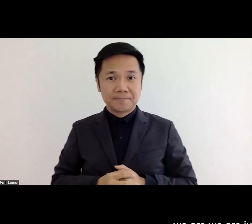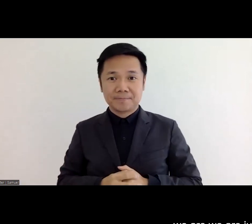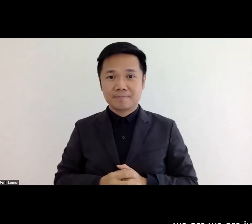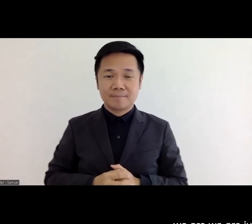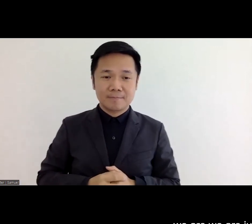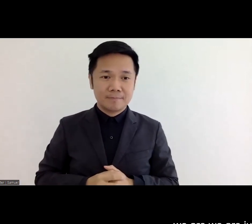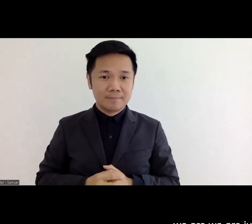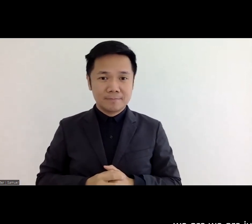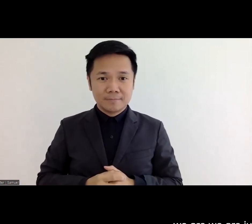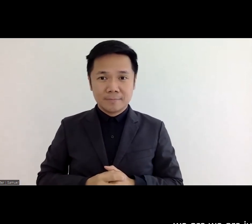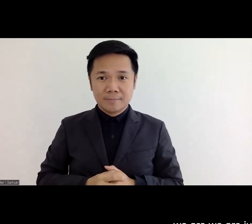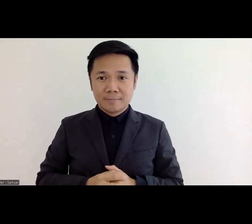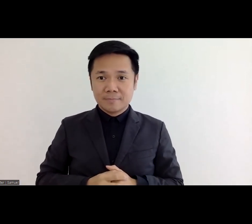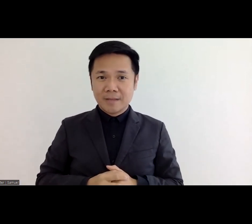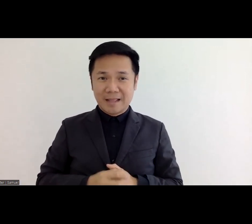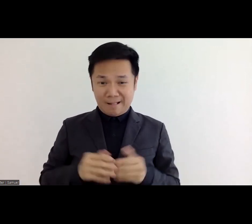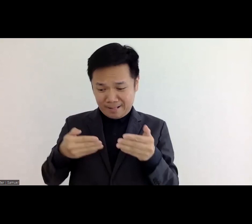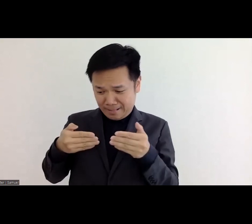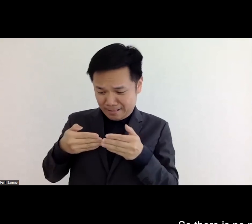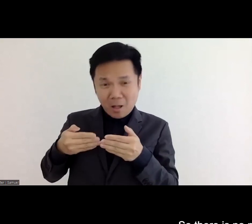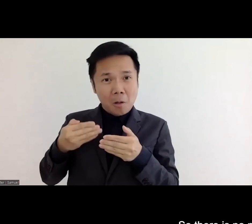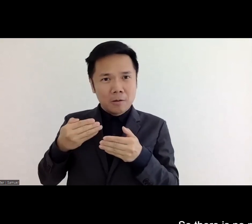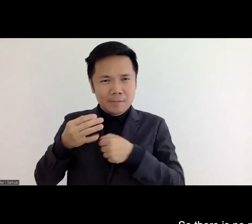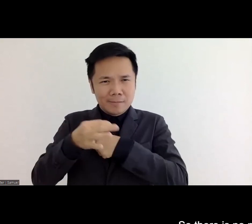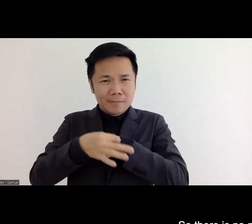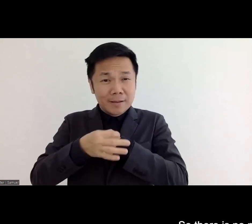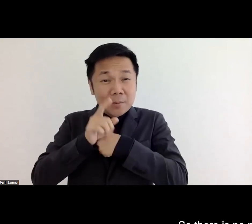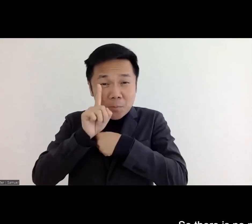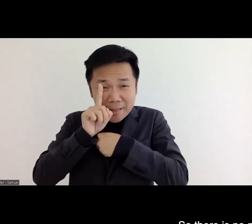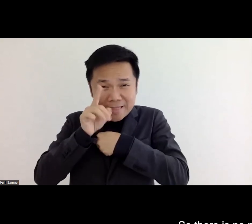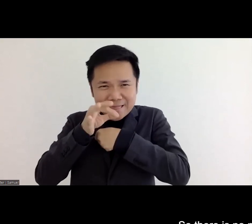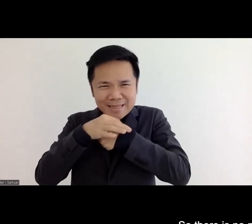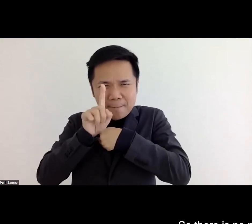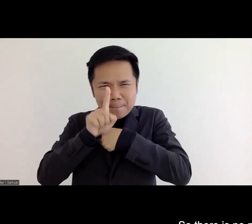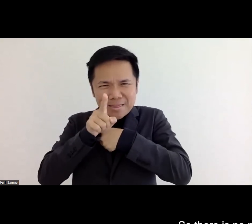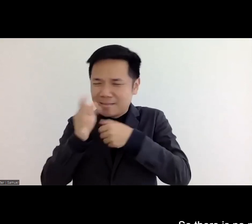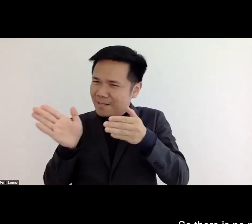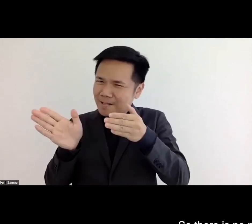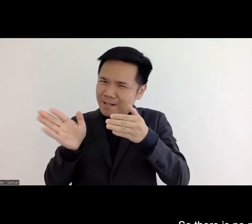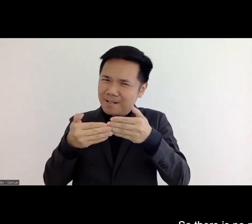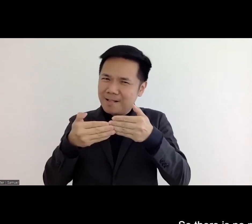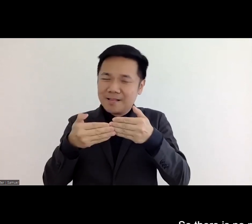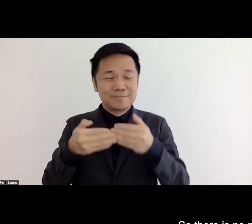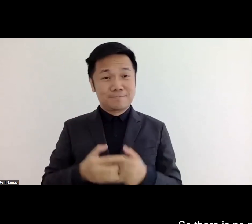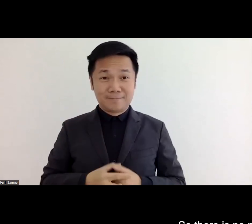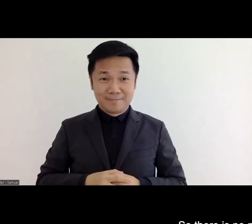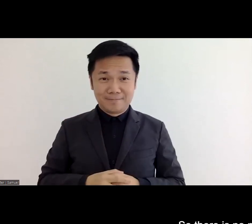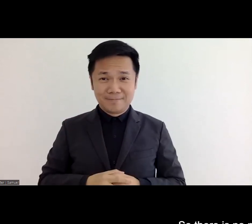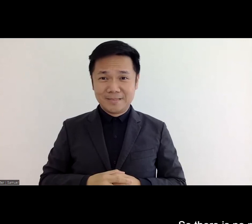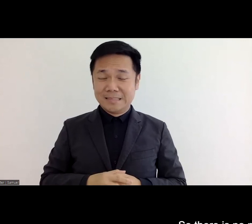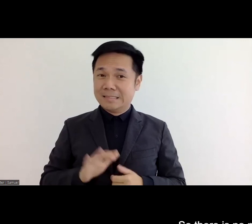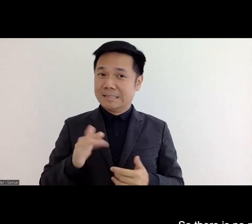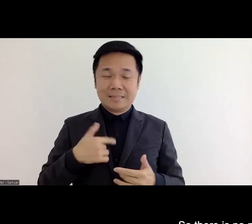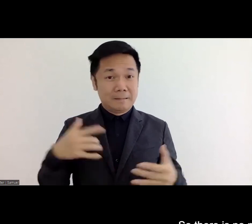uh we have just only one minute uh so uh there is uh no scope to sum up